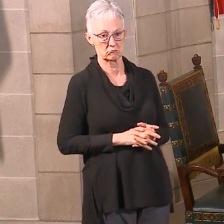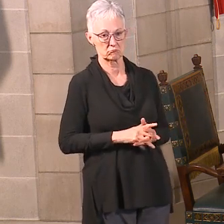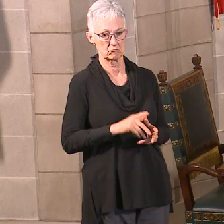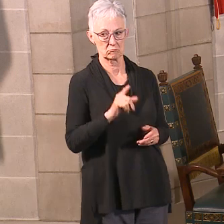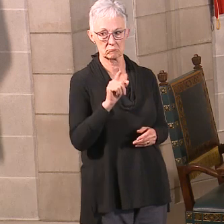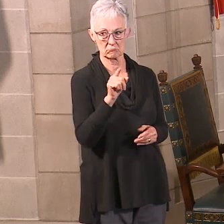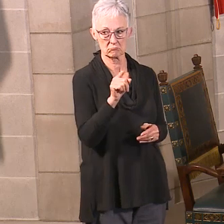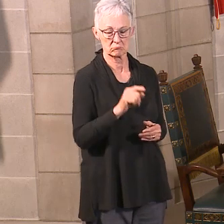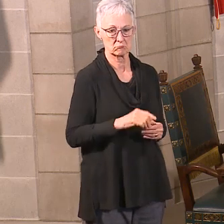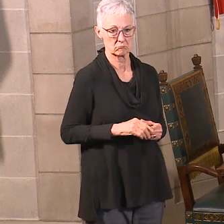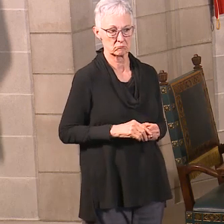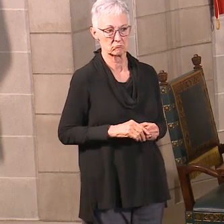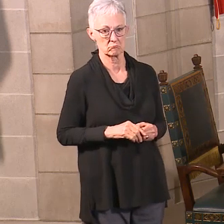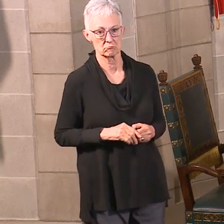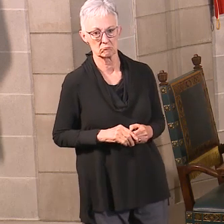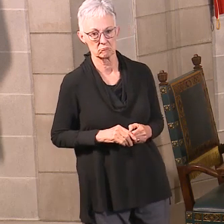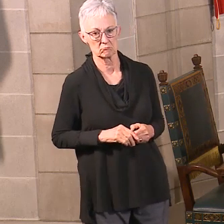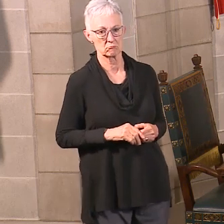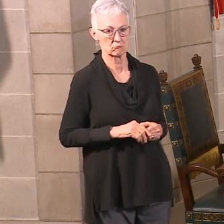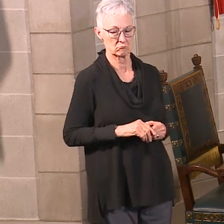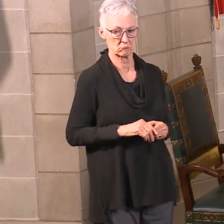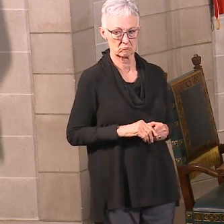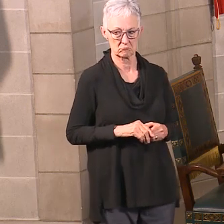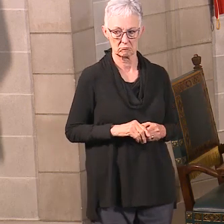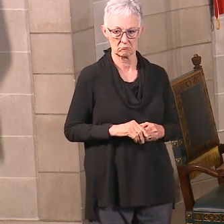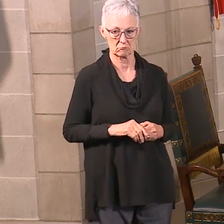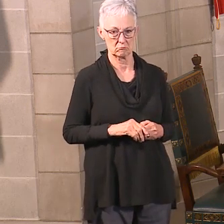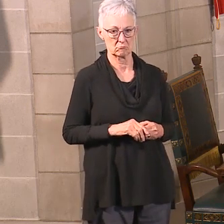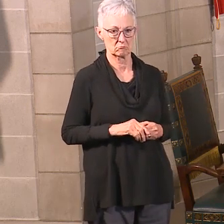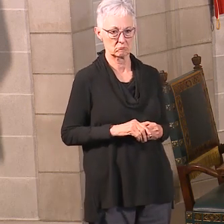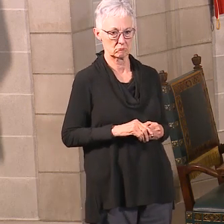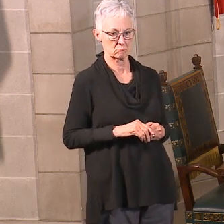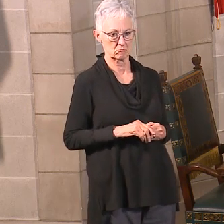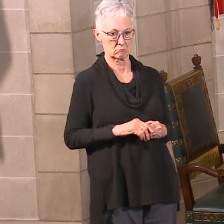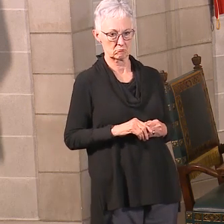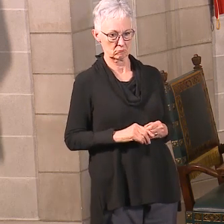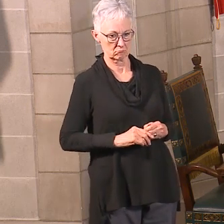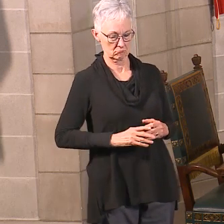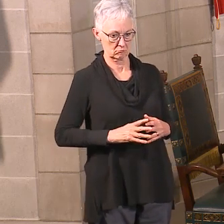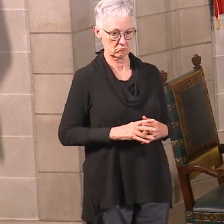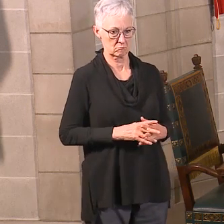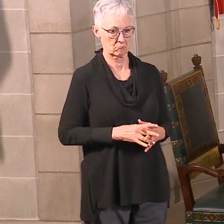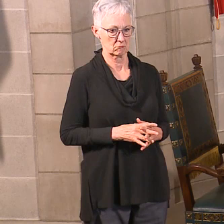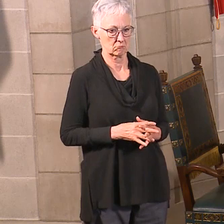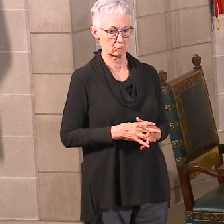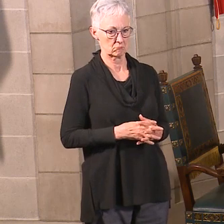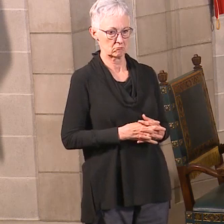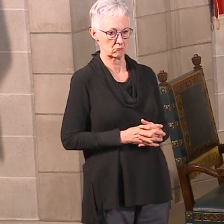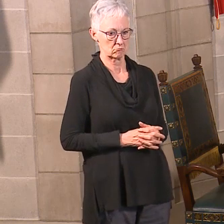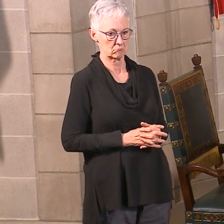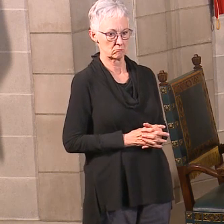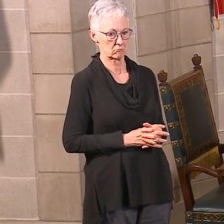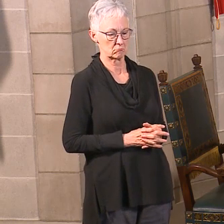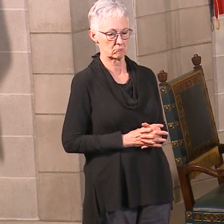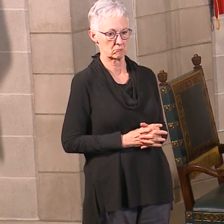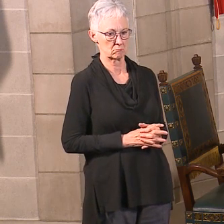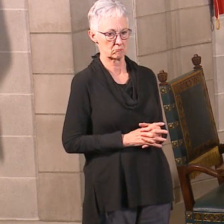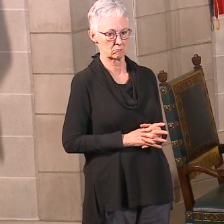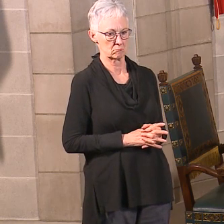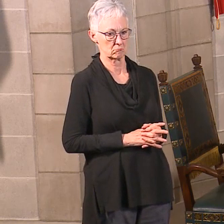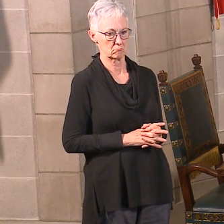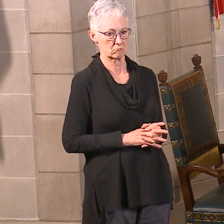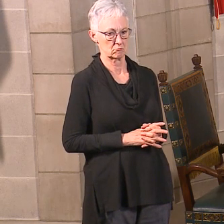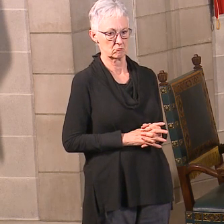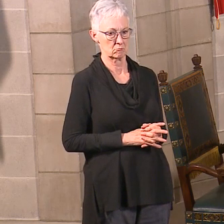What specifically will the National Guard be doing at the dormitories? Are there going to be one per dormitory